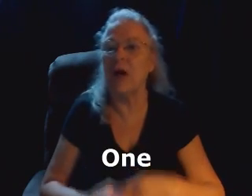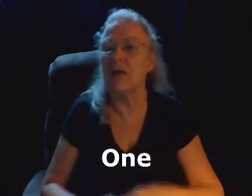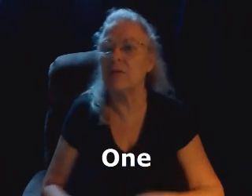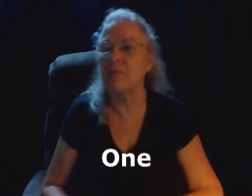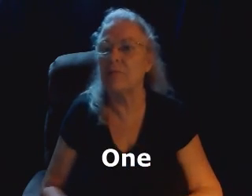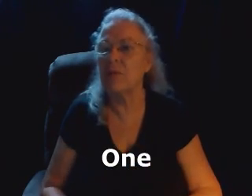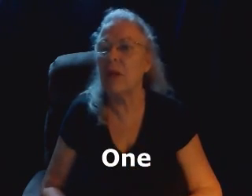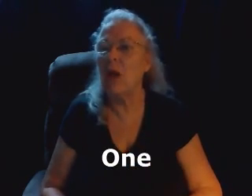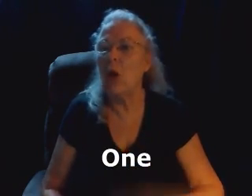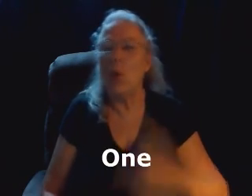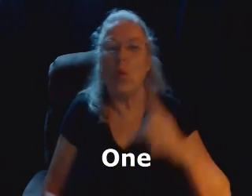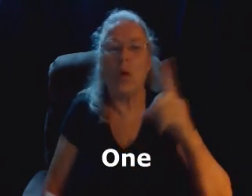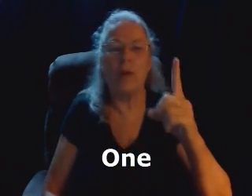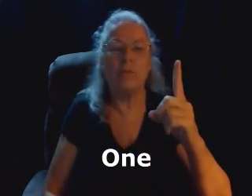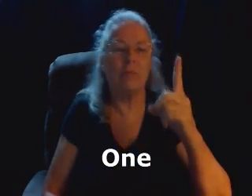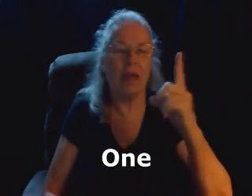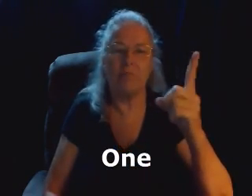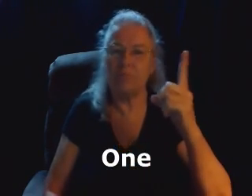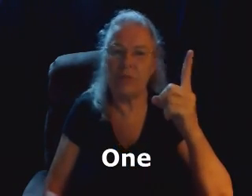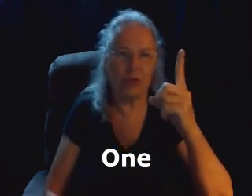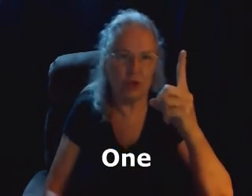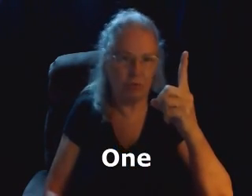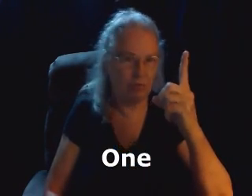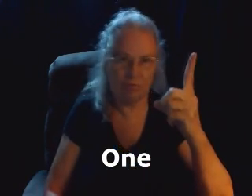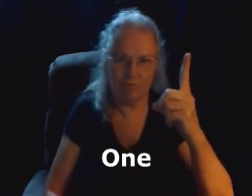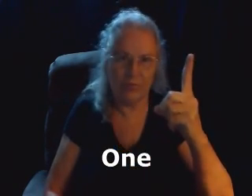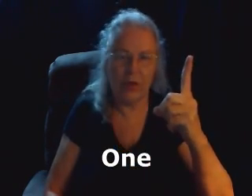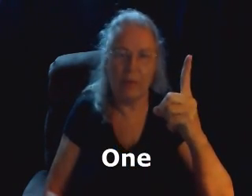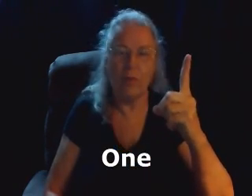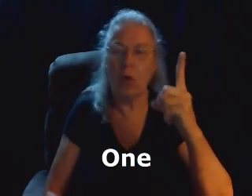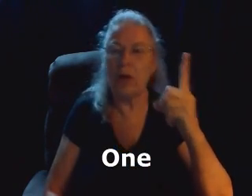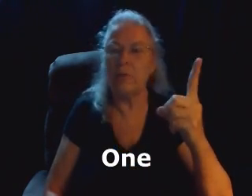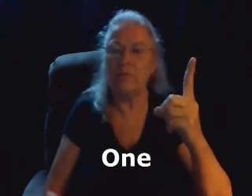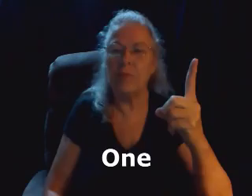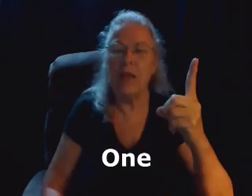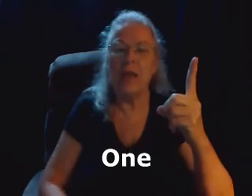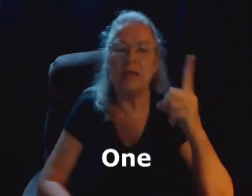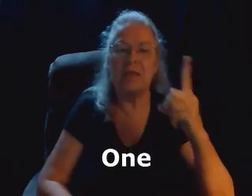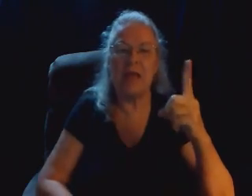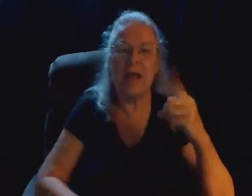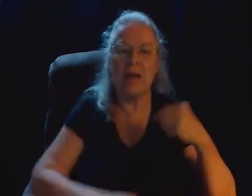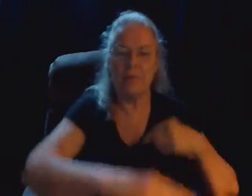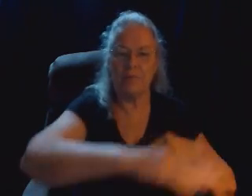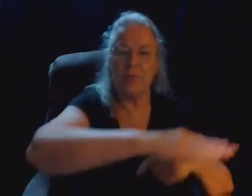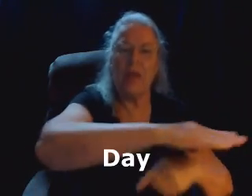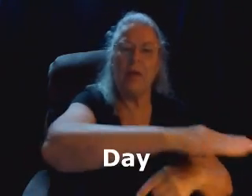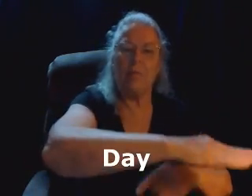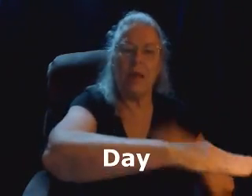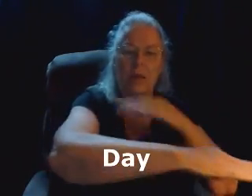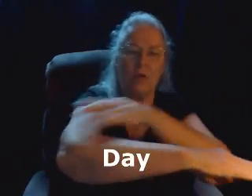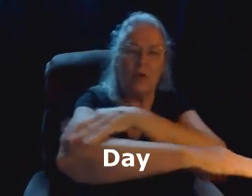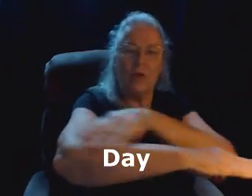not. One, and it's just the number one, day, make your